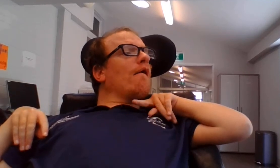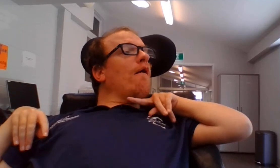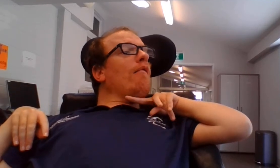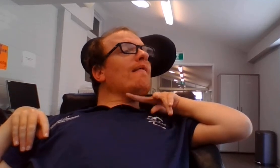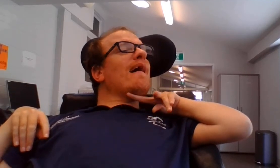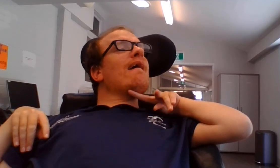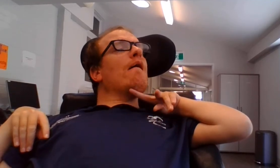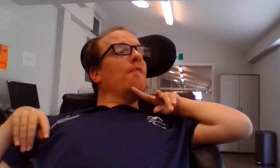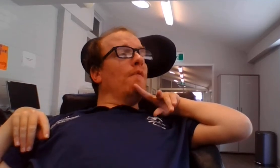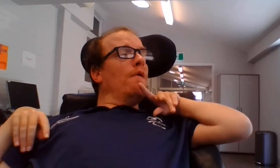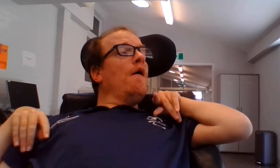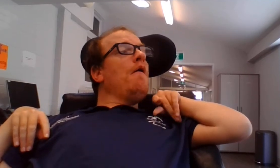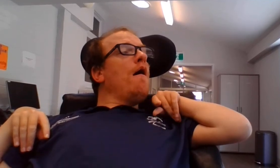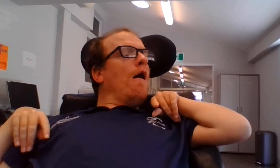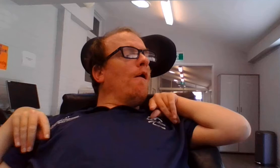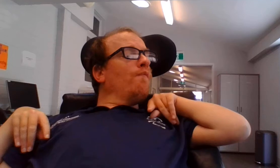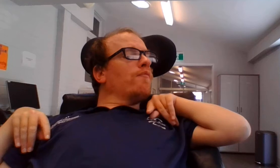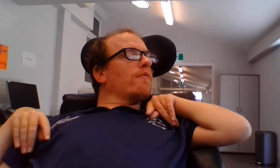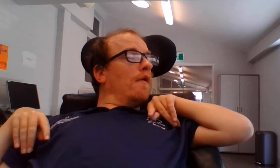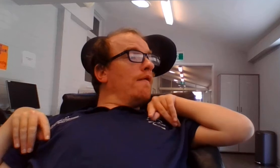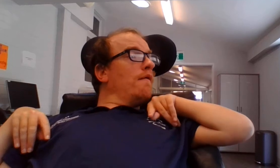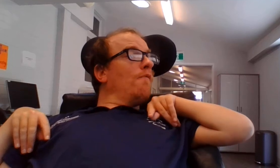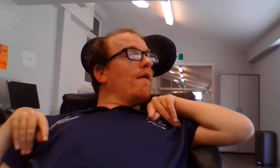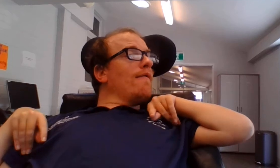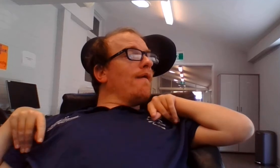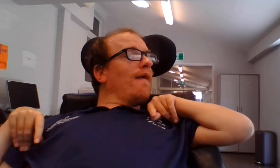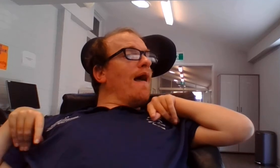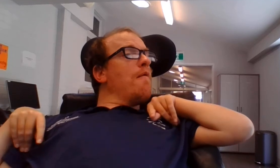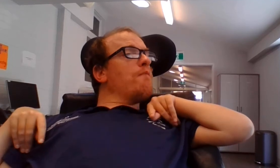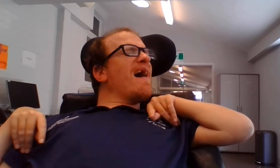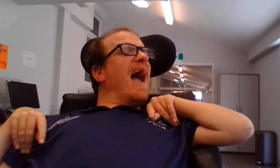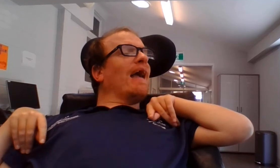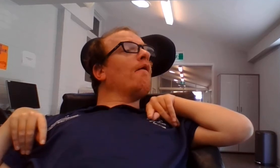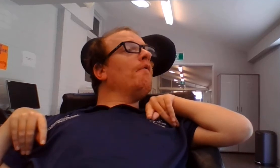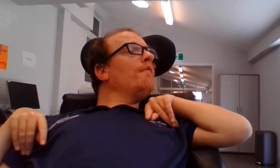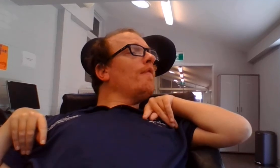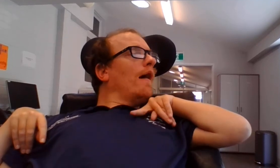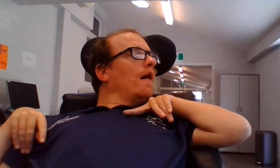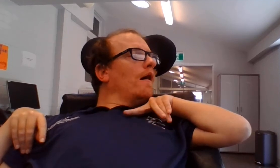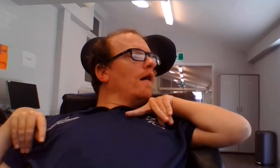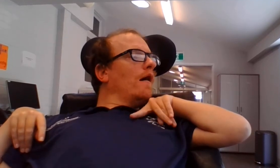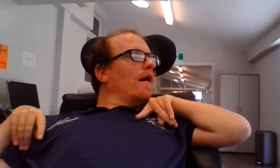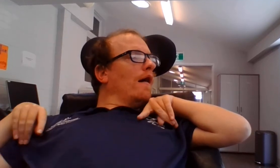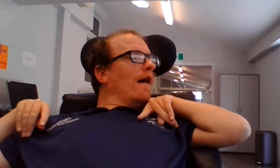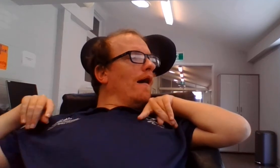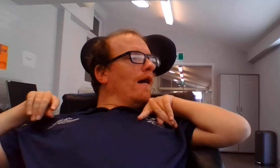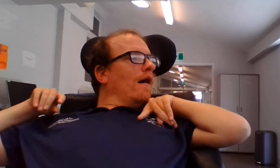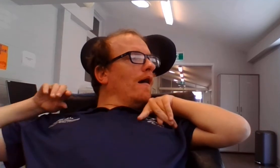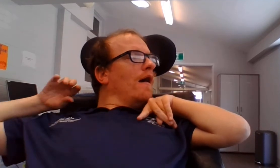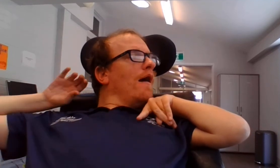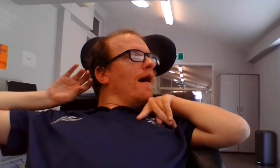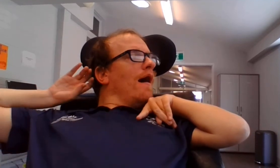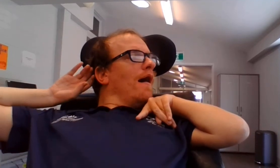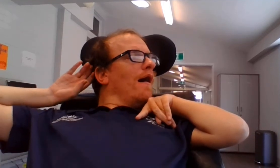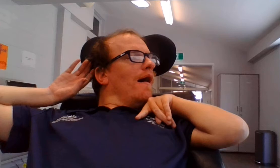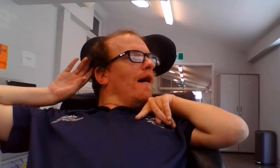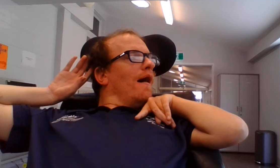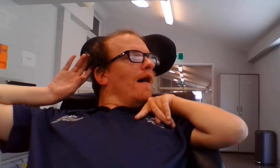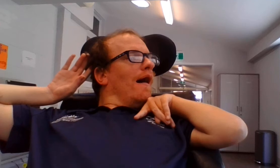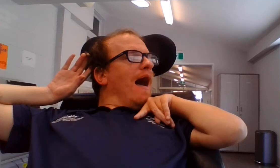holiday, and I'll see you when you come back. Thank you, Barry. Thank you, viewers. I can't wait to be back.